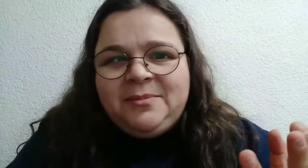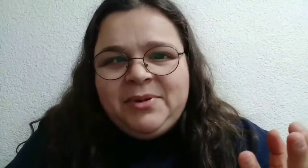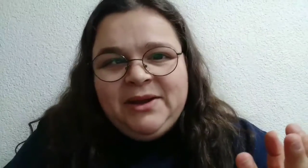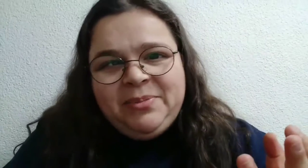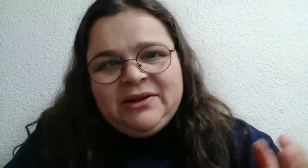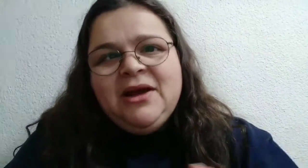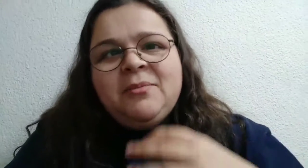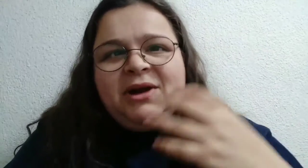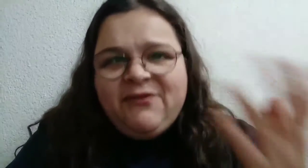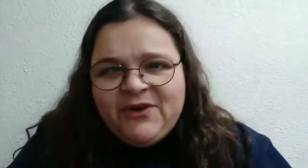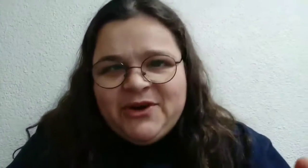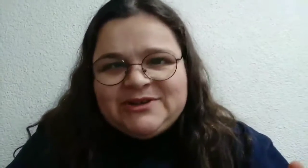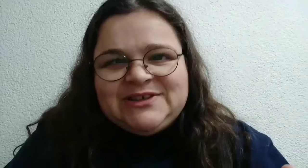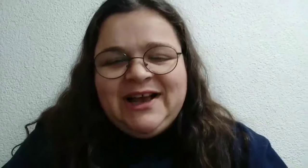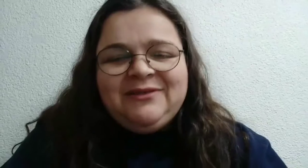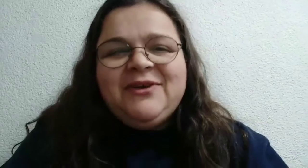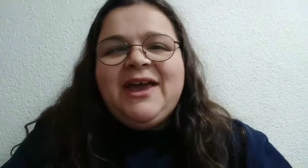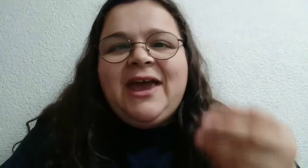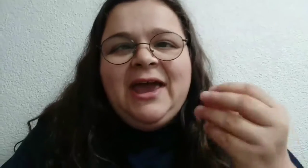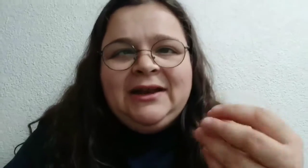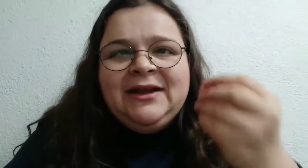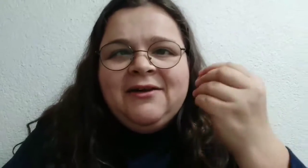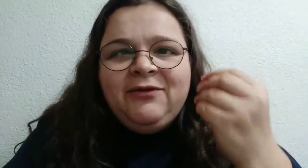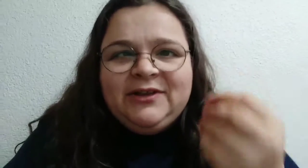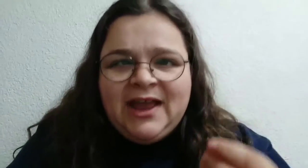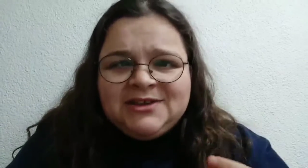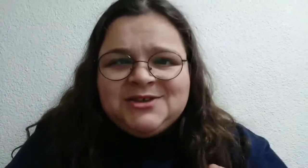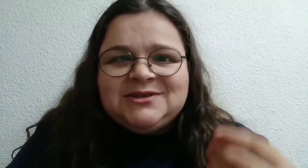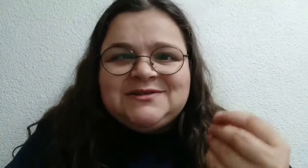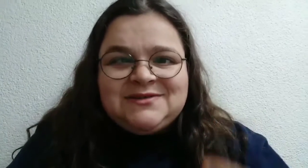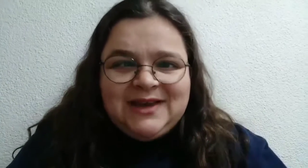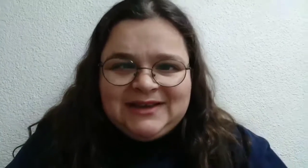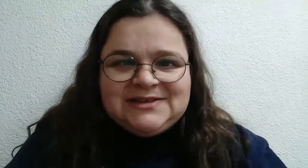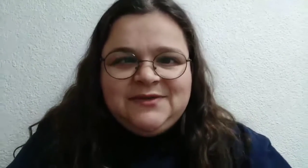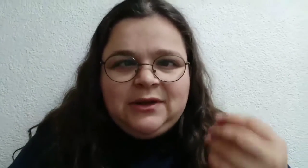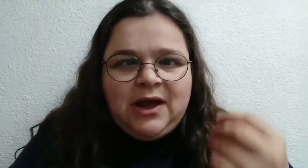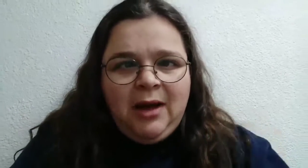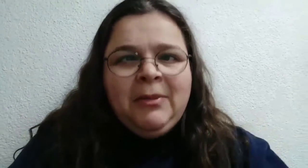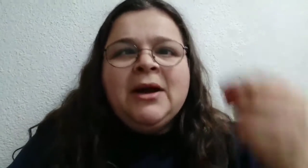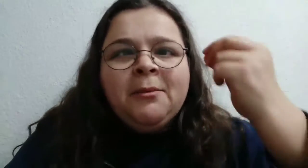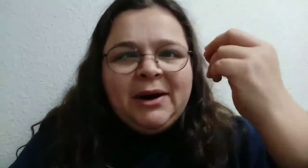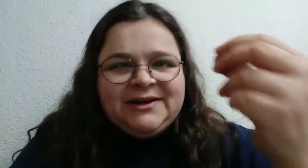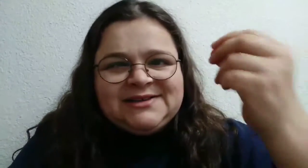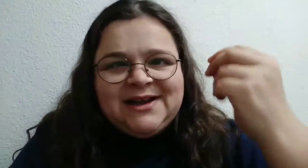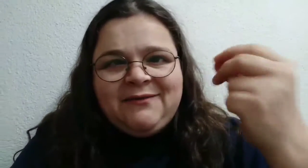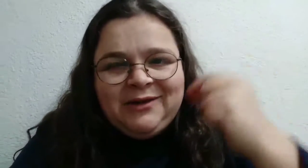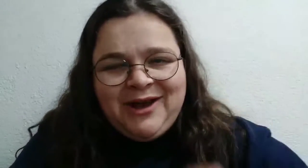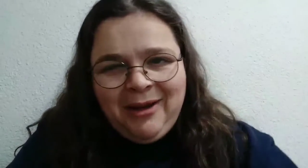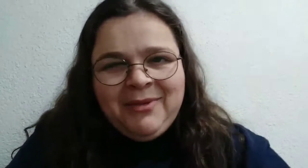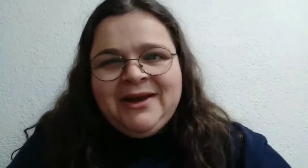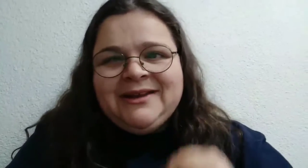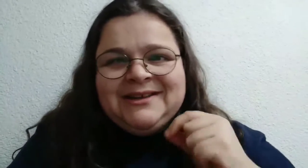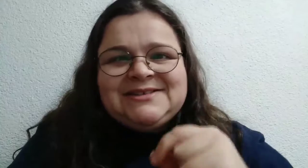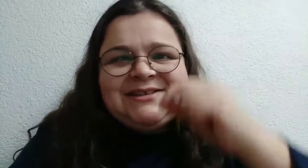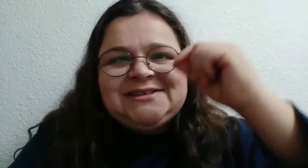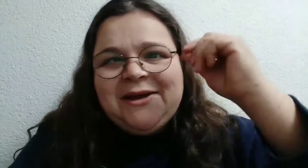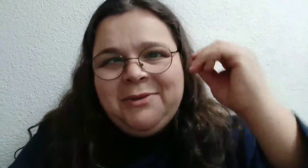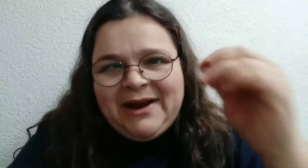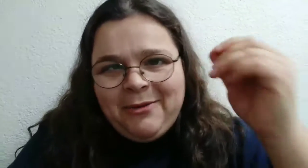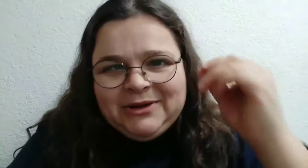other people. Pray for yourself, and financial things will come. Parnassah will come. This is what